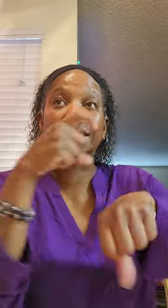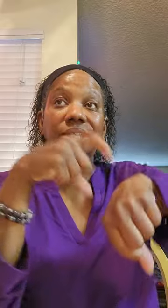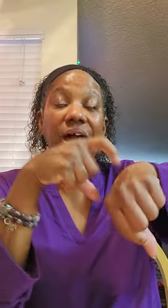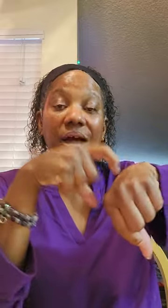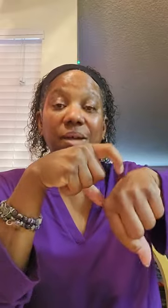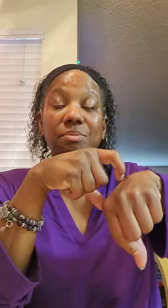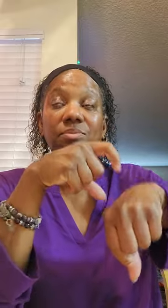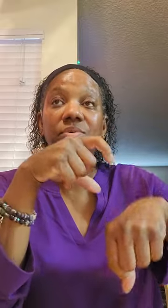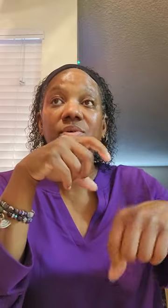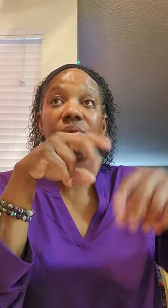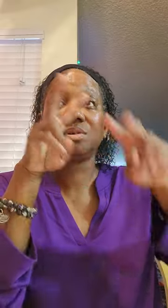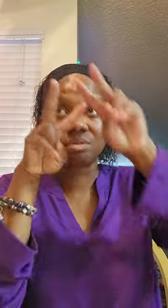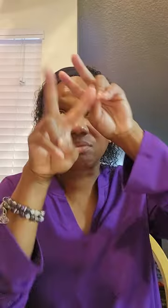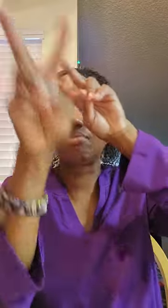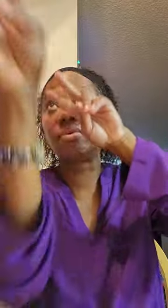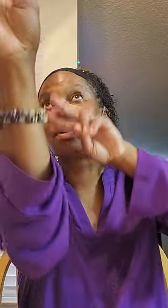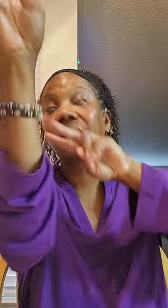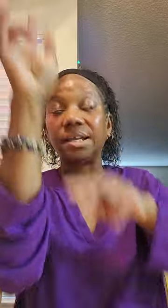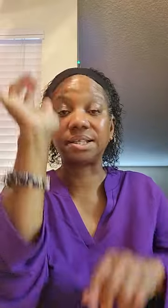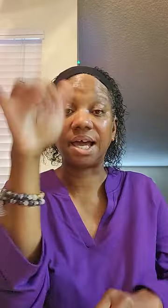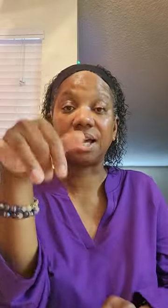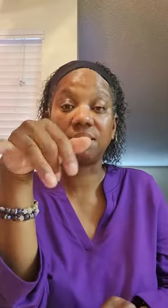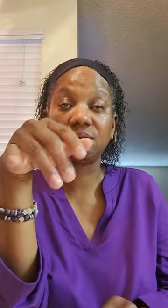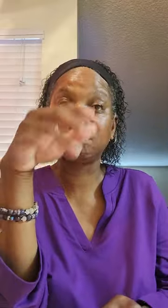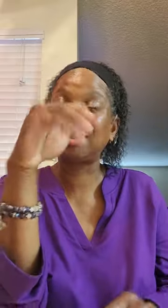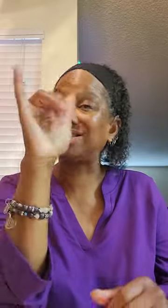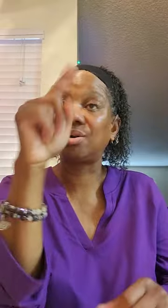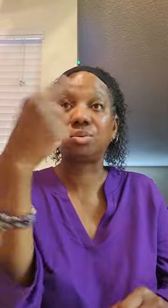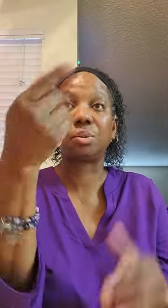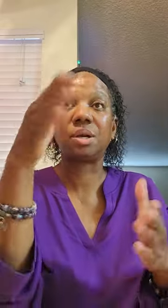take the time to fertilize that. The only way.